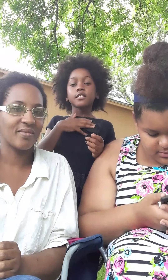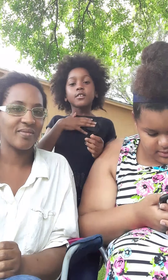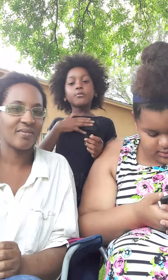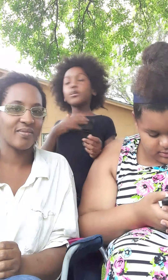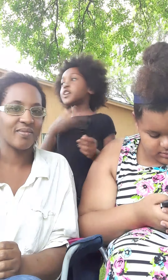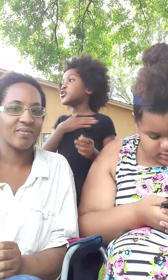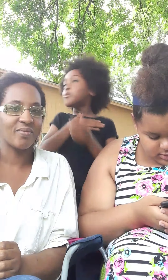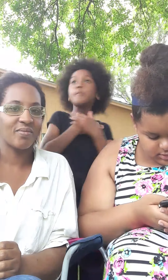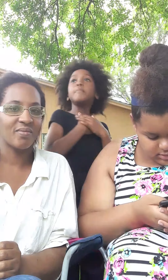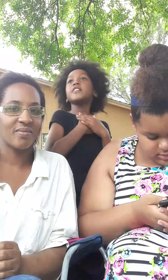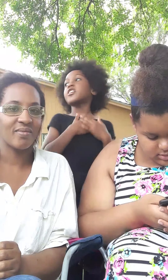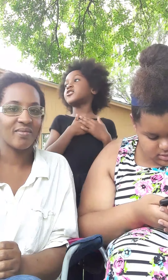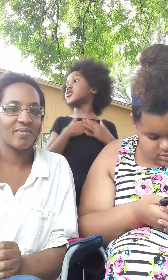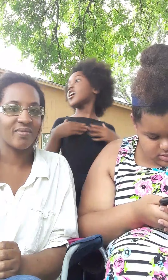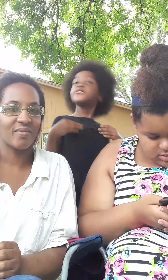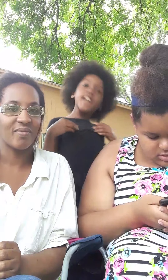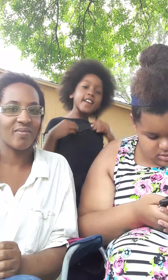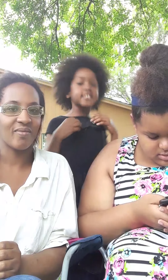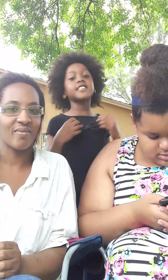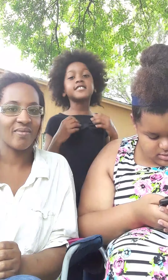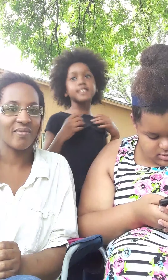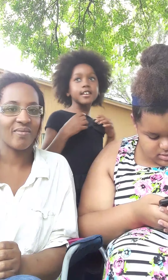We stupid biscuits Started dancing And singing